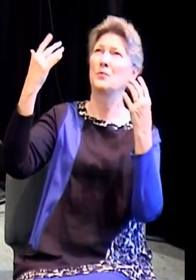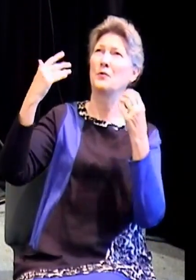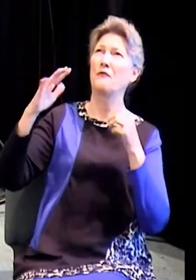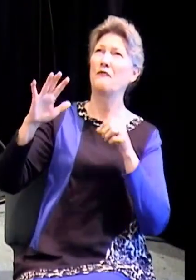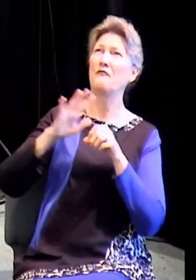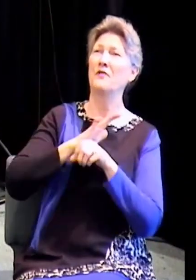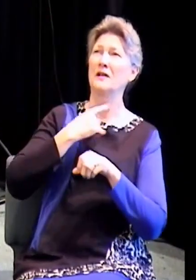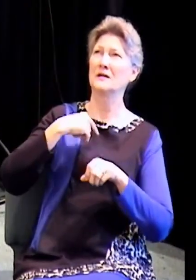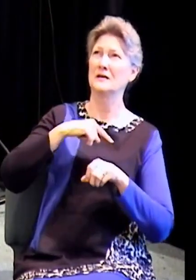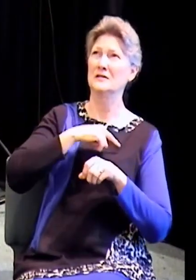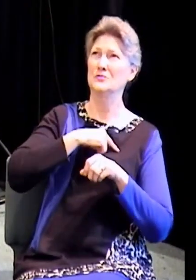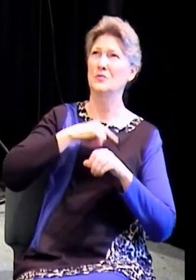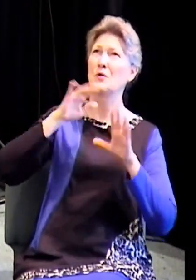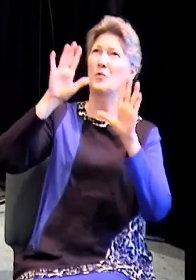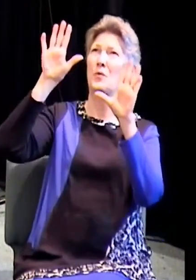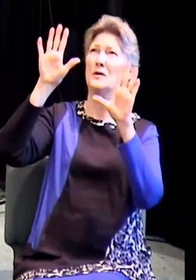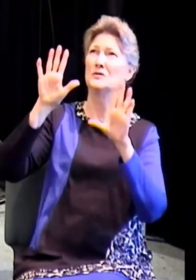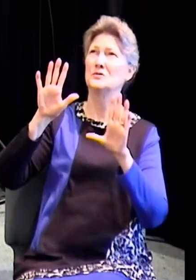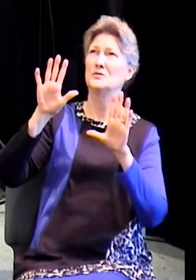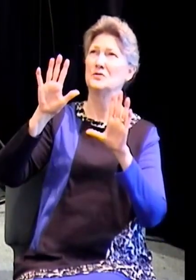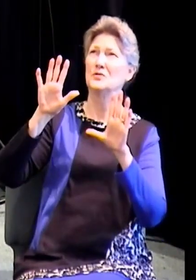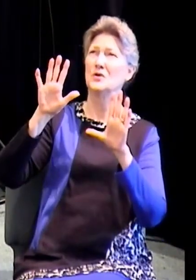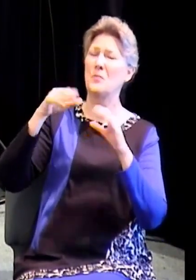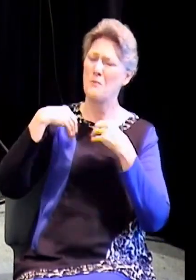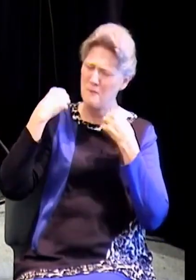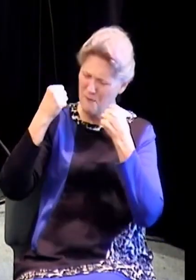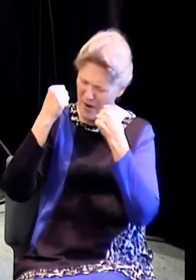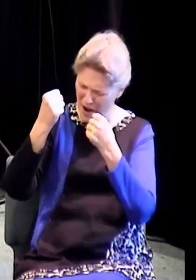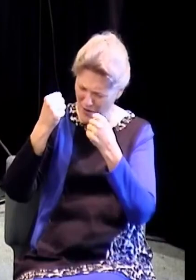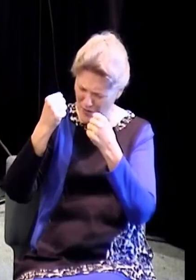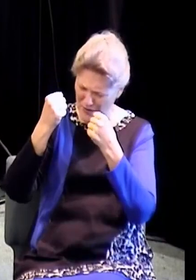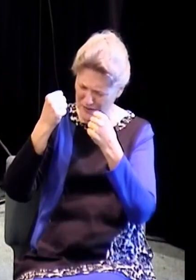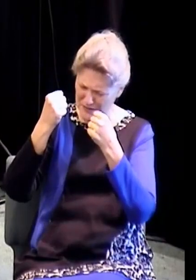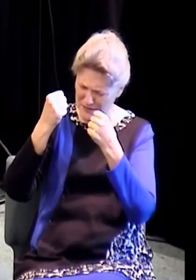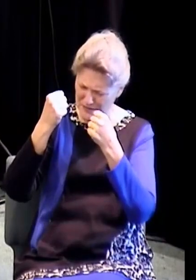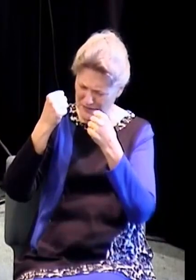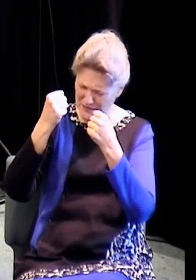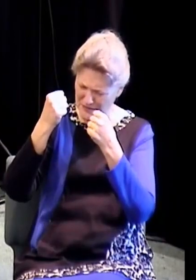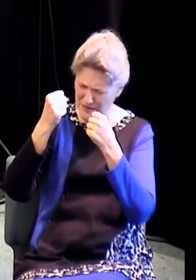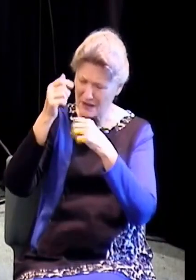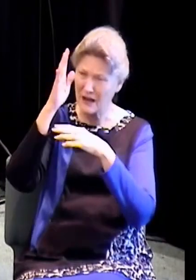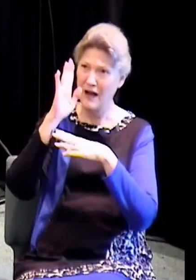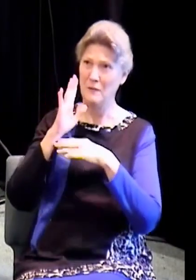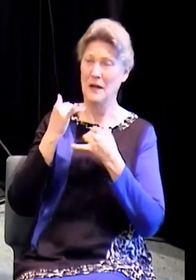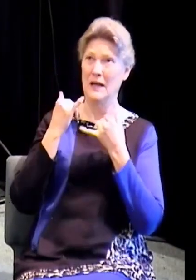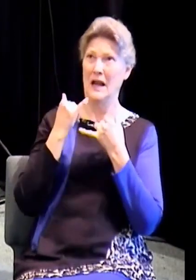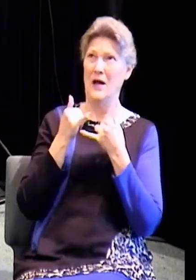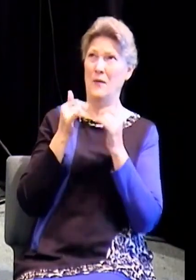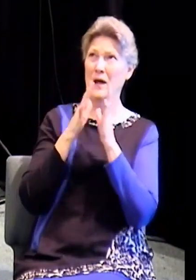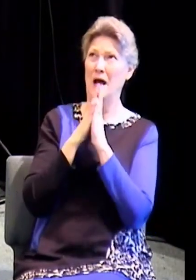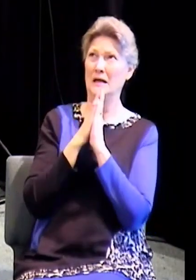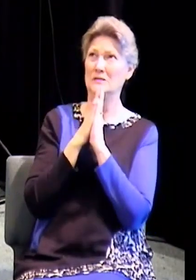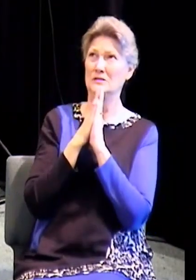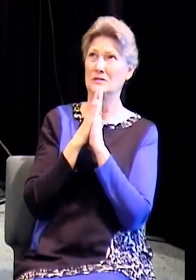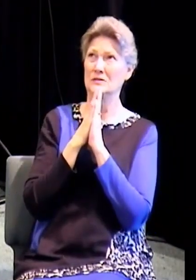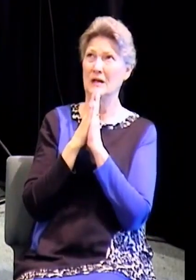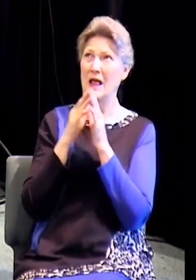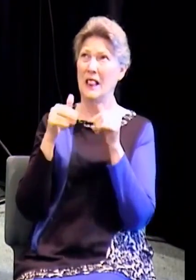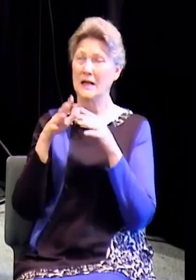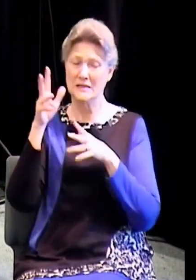your glory, your wonder, your power, as we prayed, O God. But now we ask that you would let us hear that precious Word of